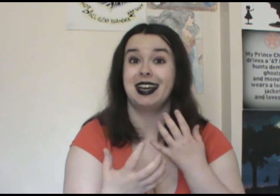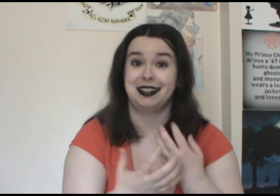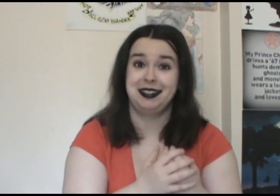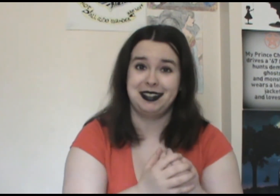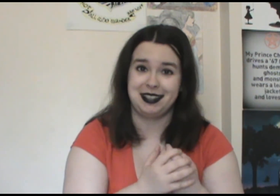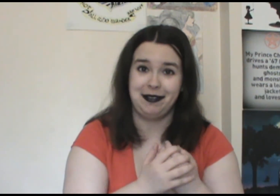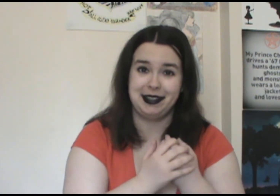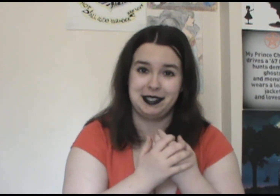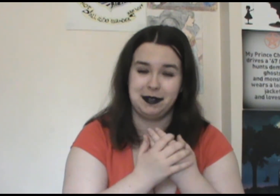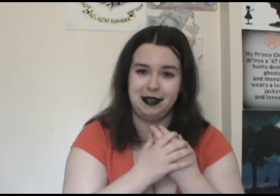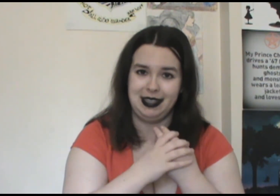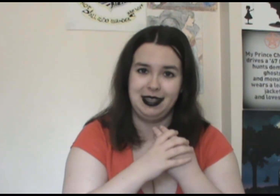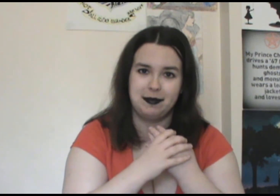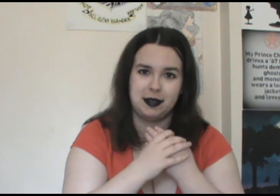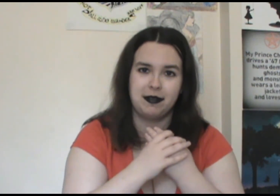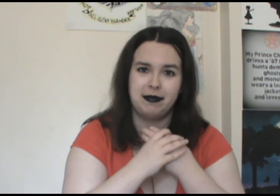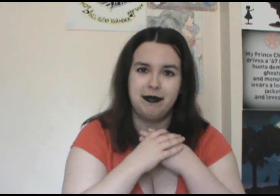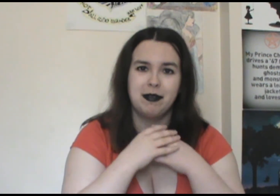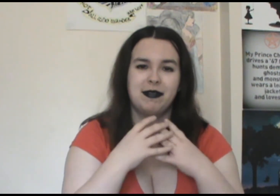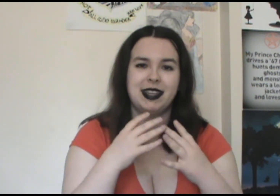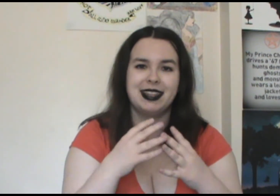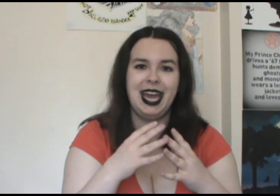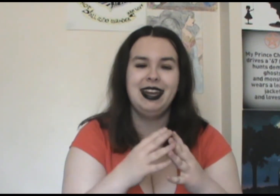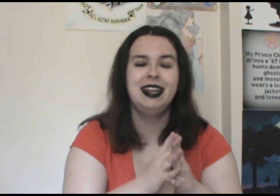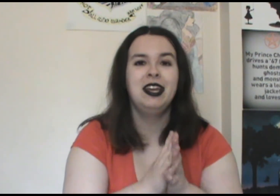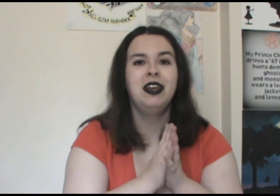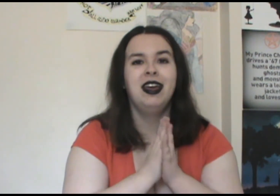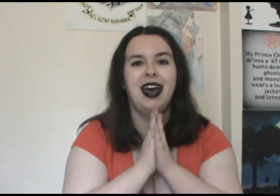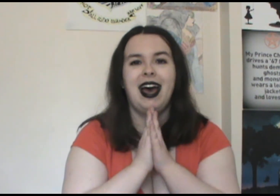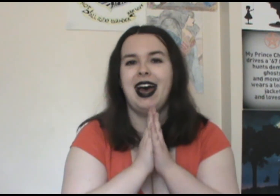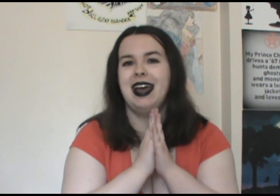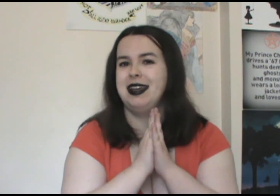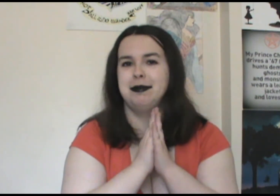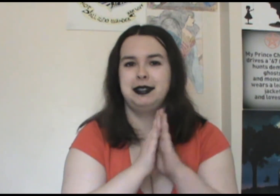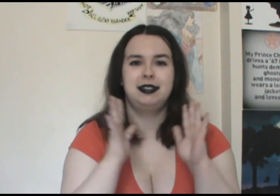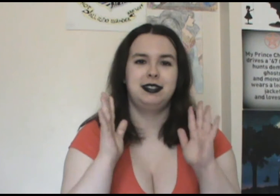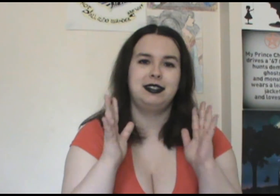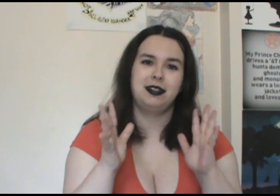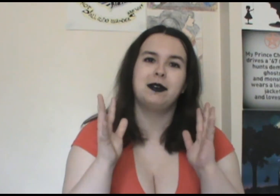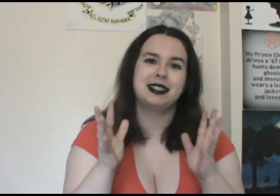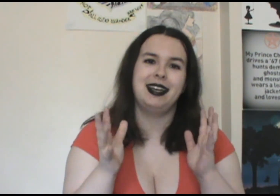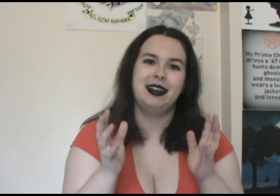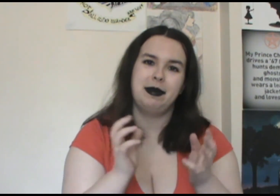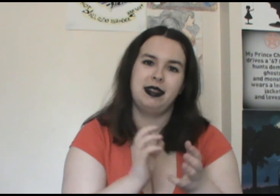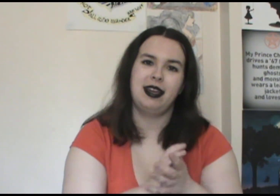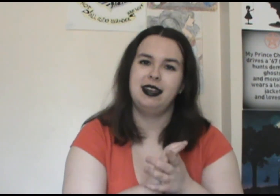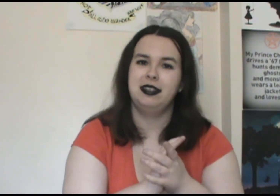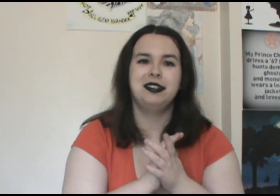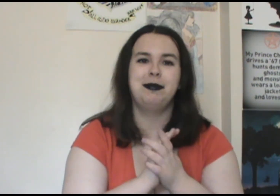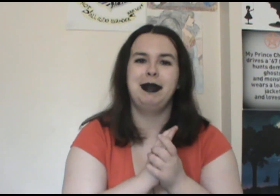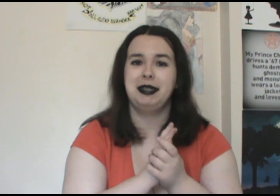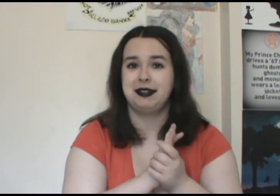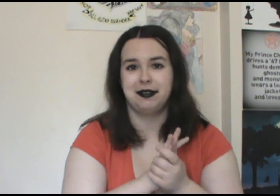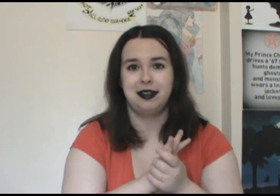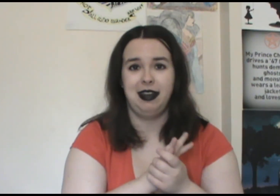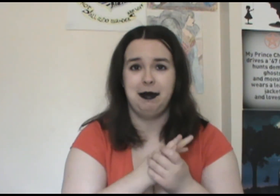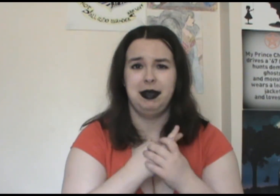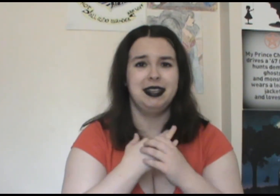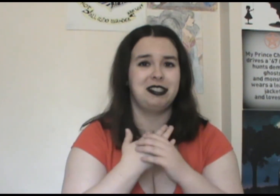actually discovering the truth and them sort of revealing that. I am so excited about that and it just made me so so happy and